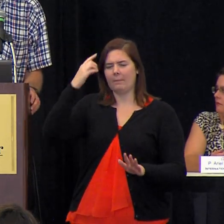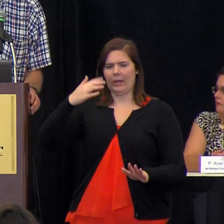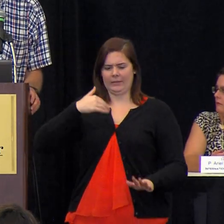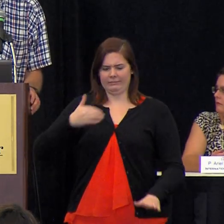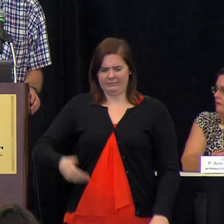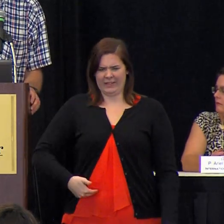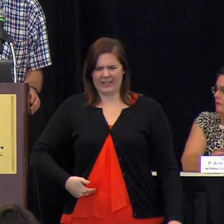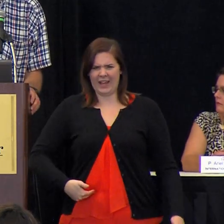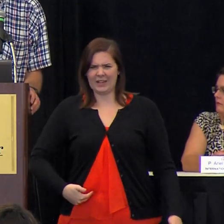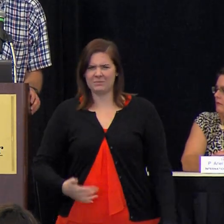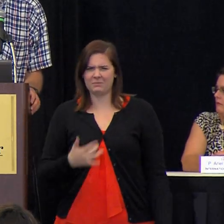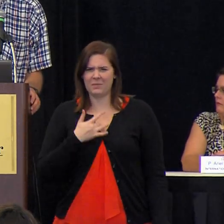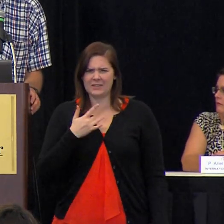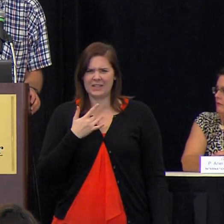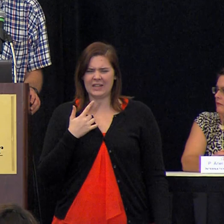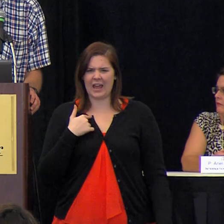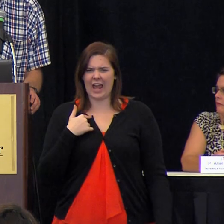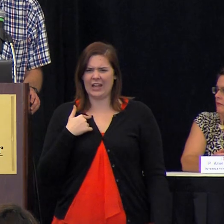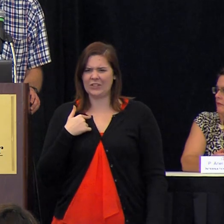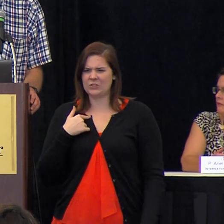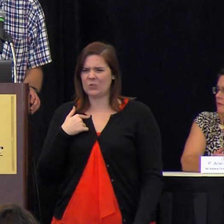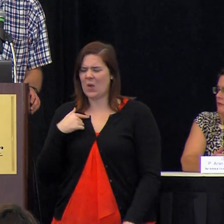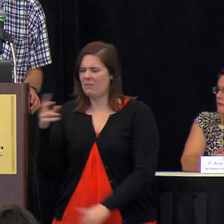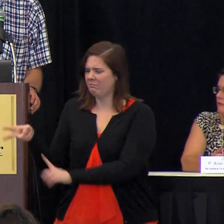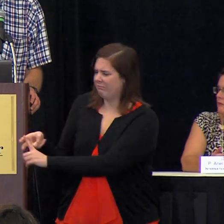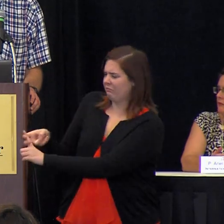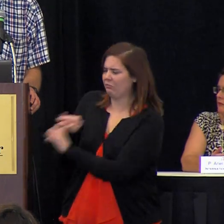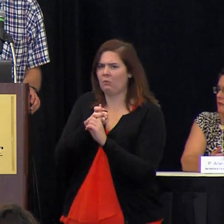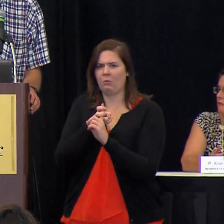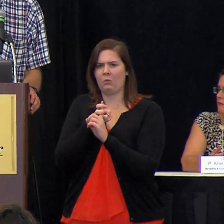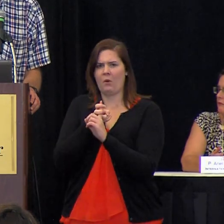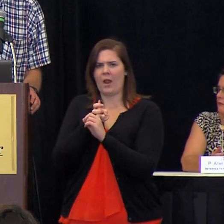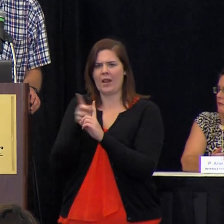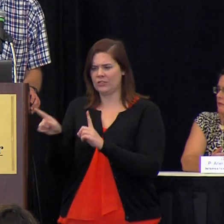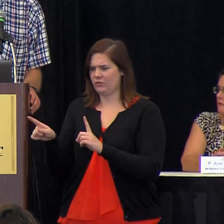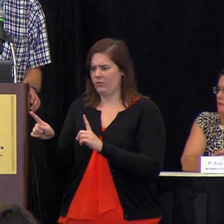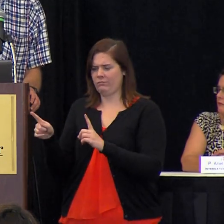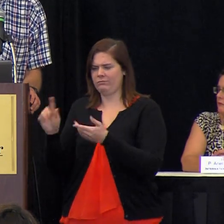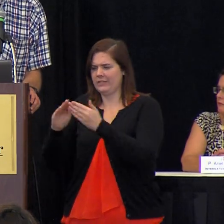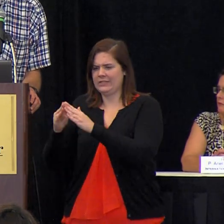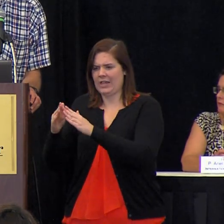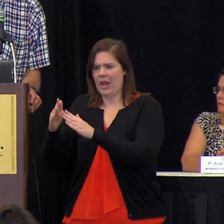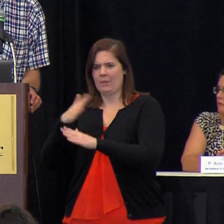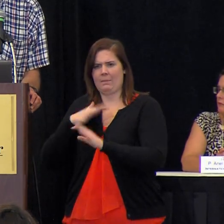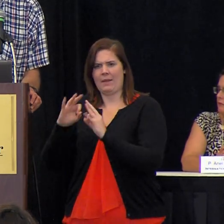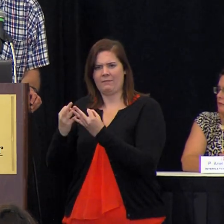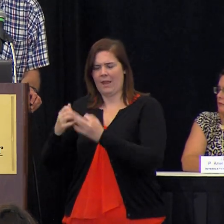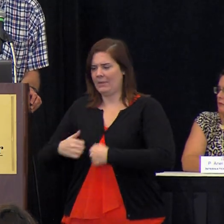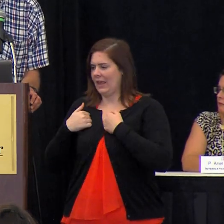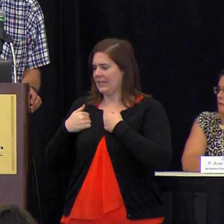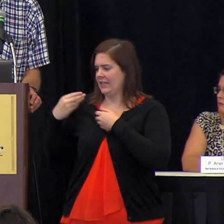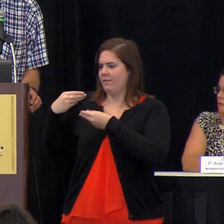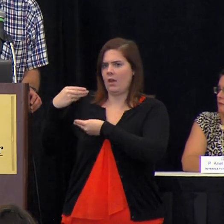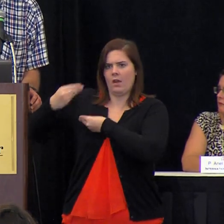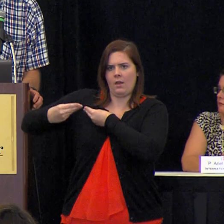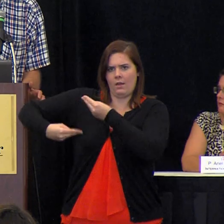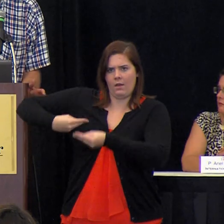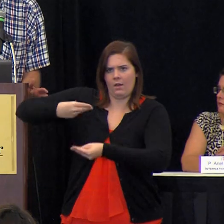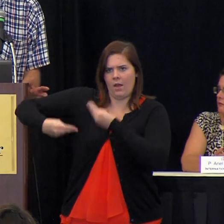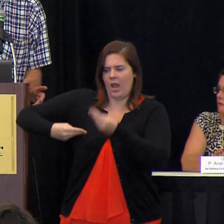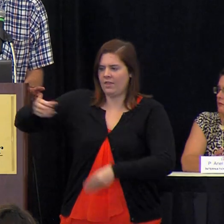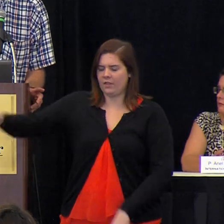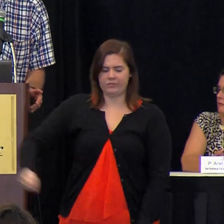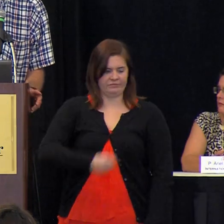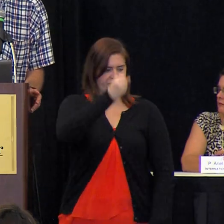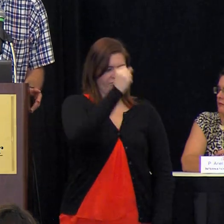in my gut what it's like to have been wrenched out of the village or town that my family was in for centuries and being and be plopped in